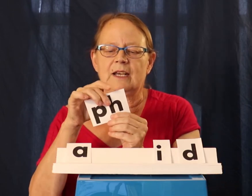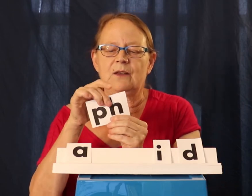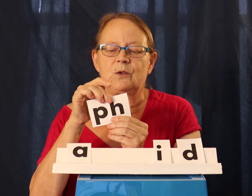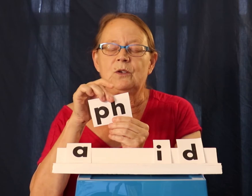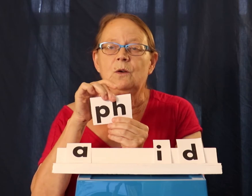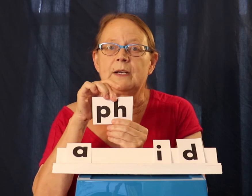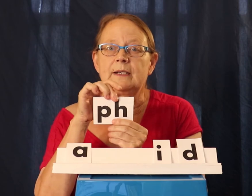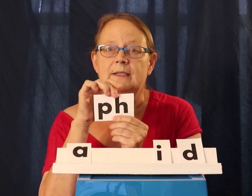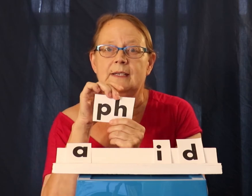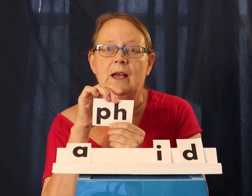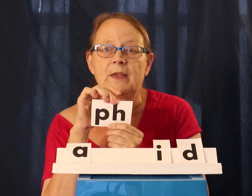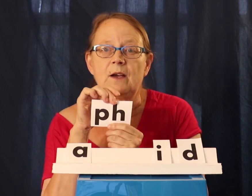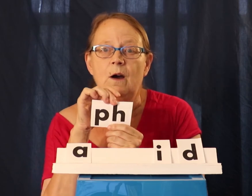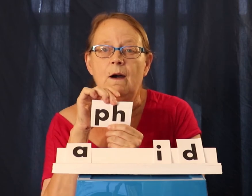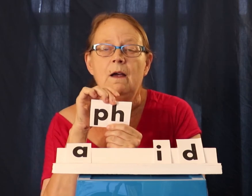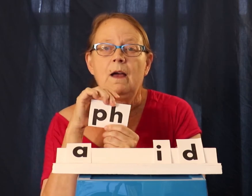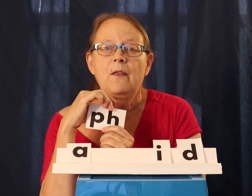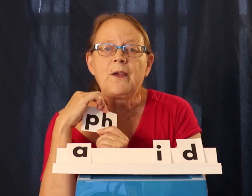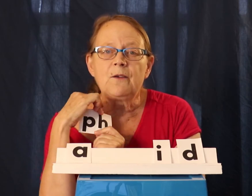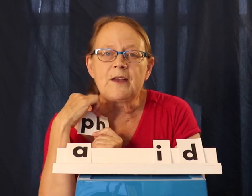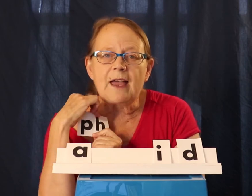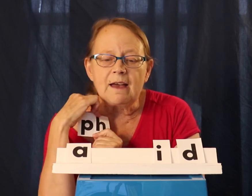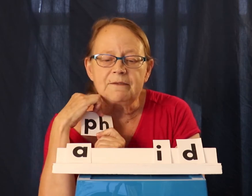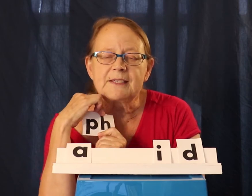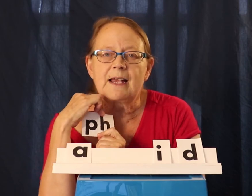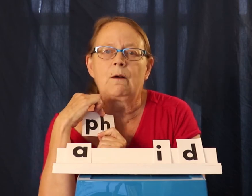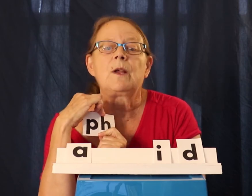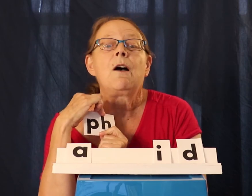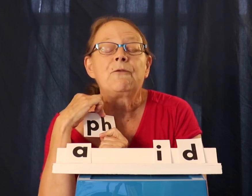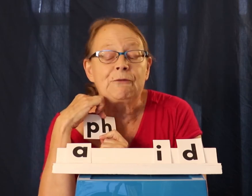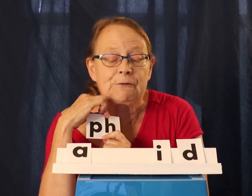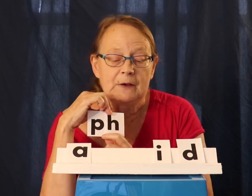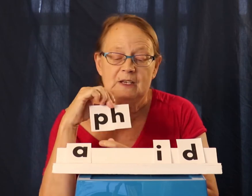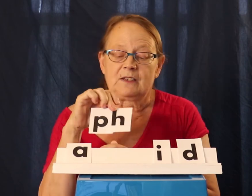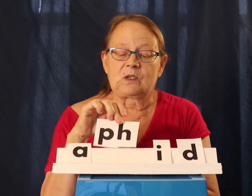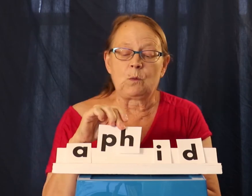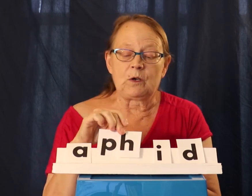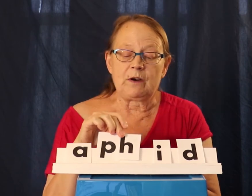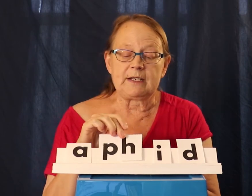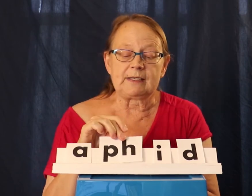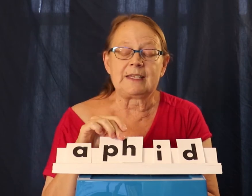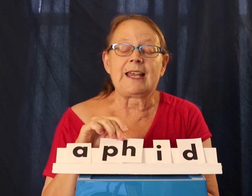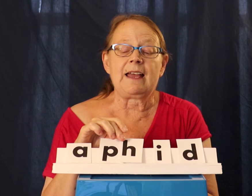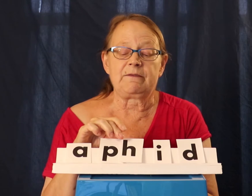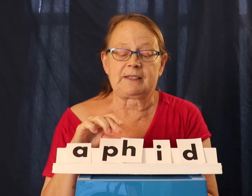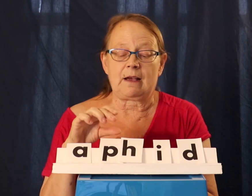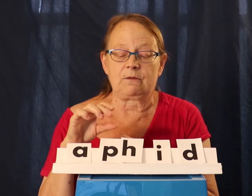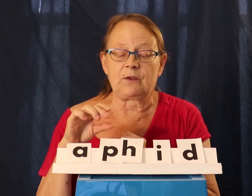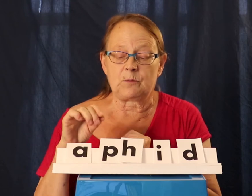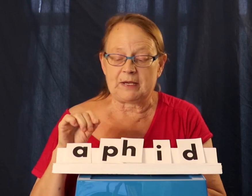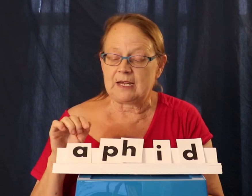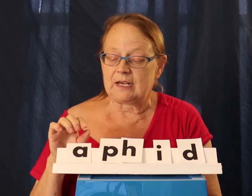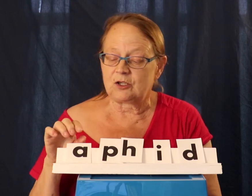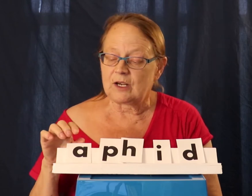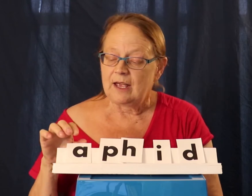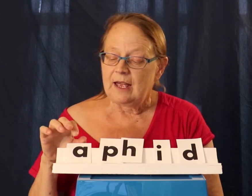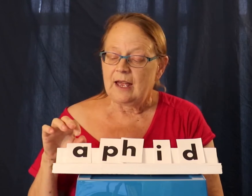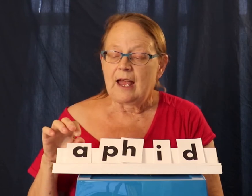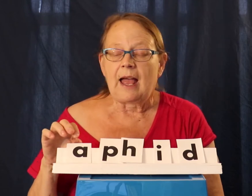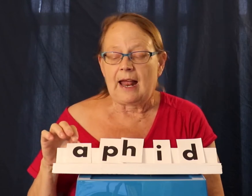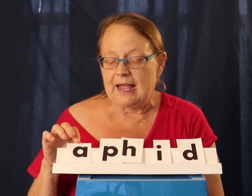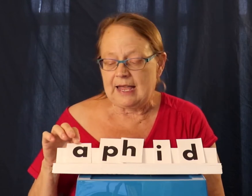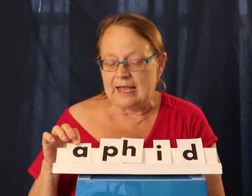h get together, you know what sound they are? They're the f sound. F. So we're going to say the f sound for the ph.